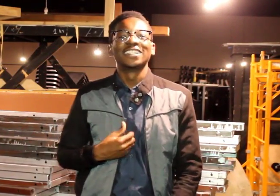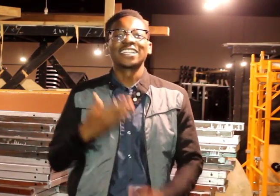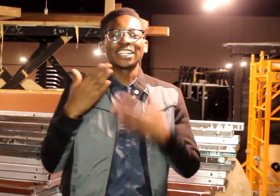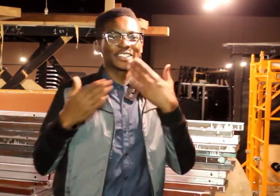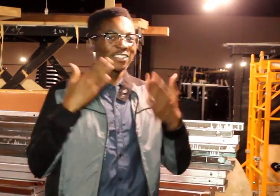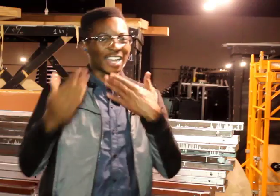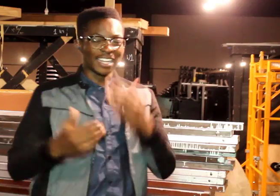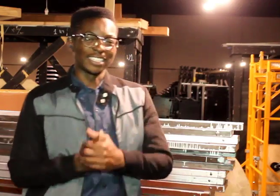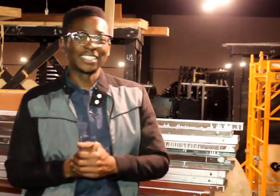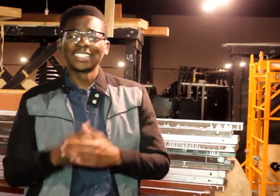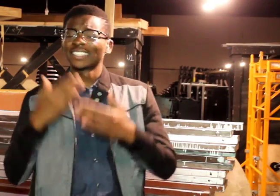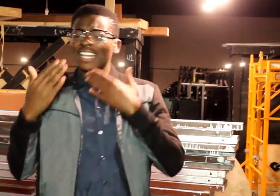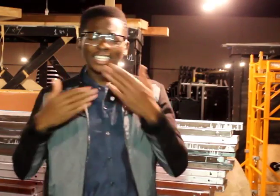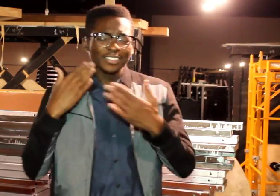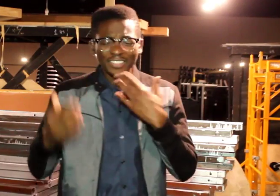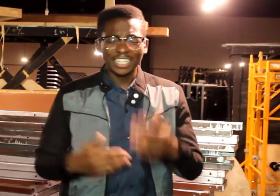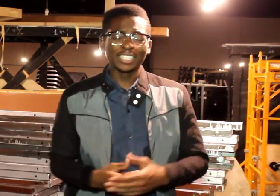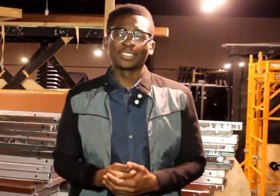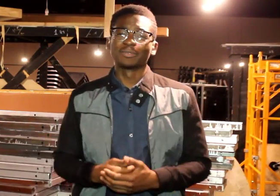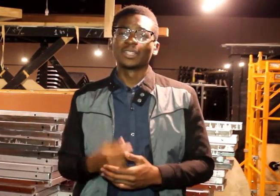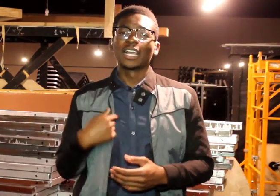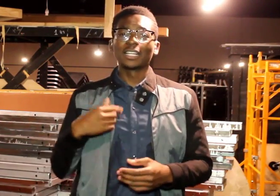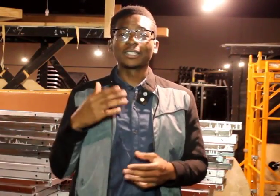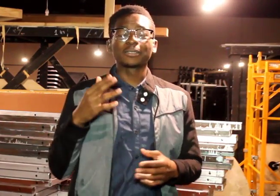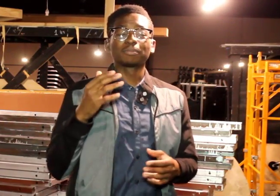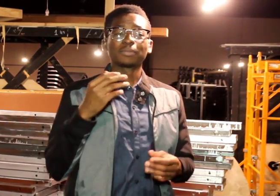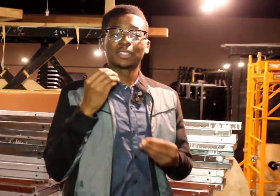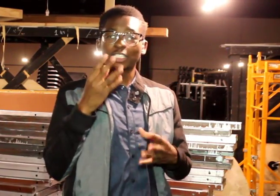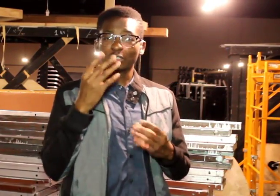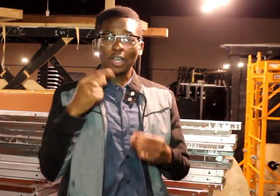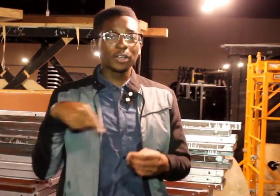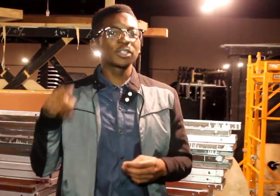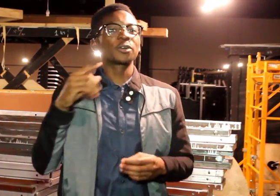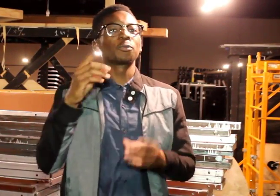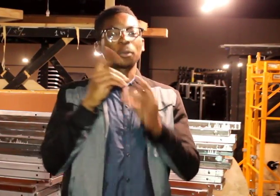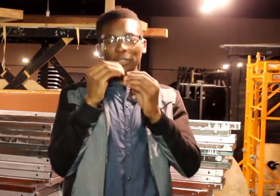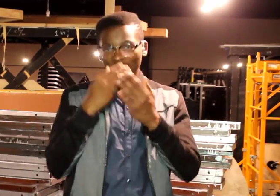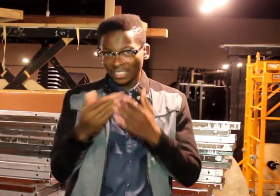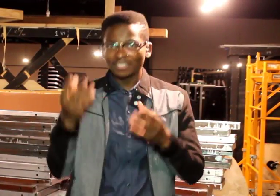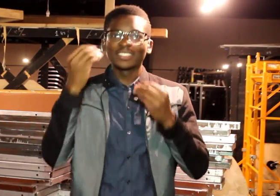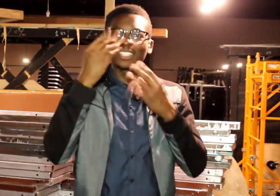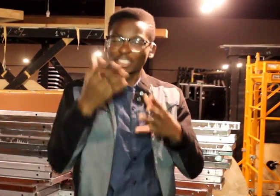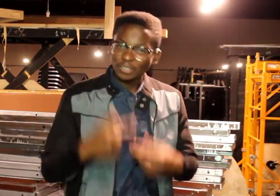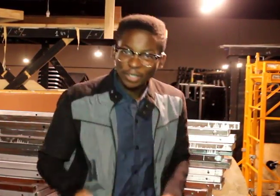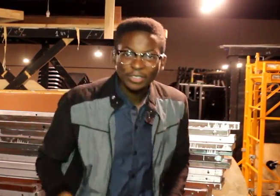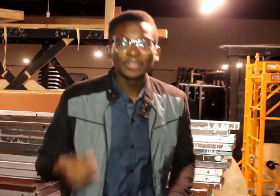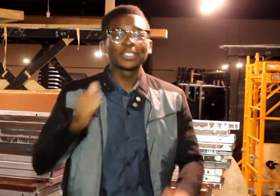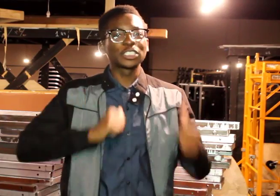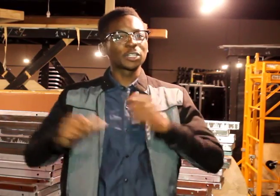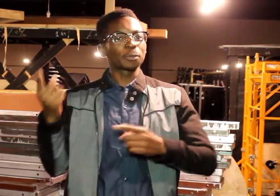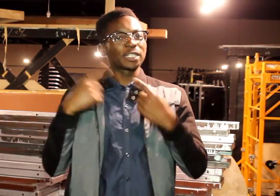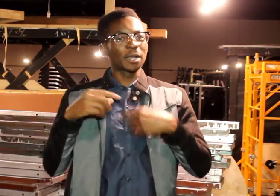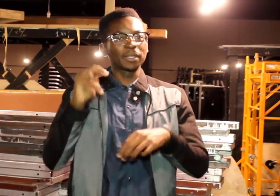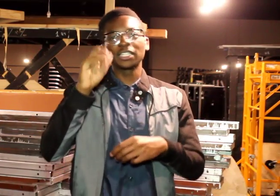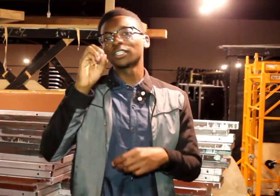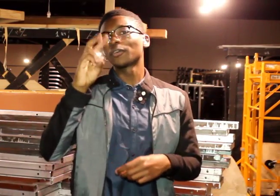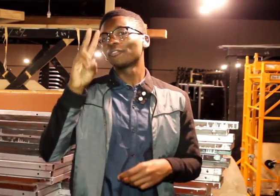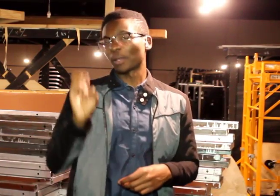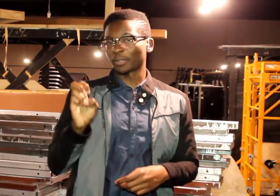thank you guys. Thank you, thank you. And let you all know one more thing to let you all know the show will be coming in November.